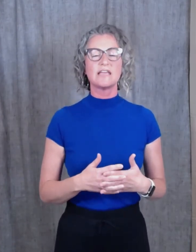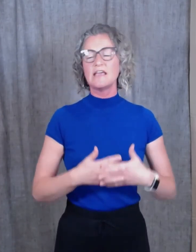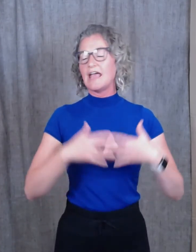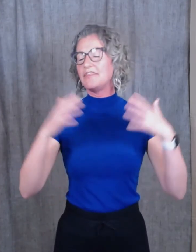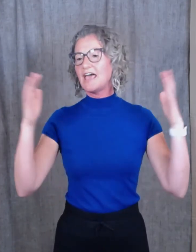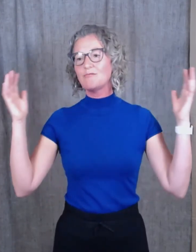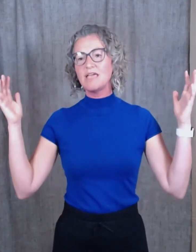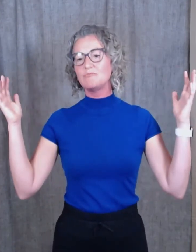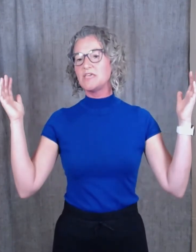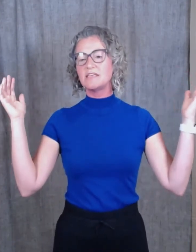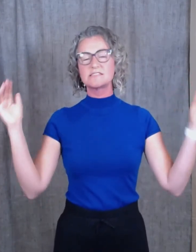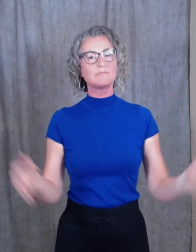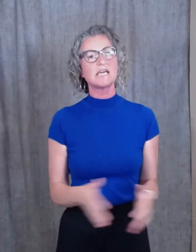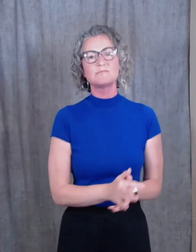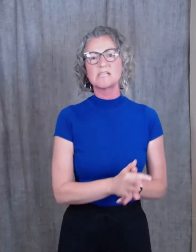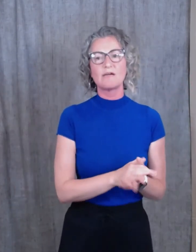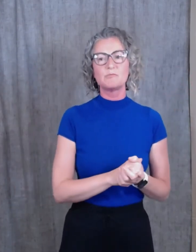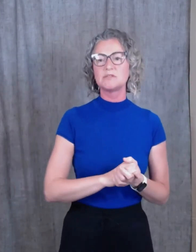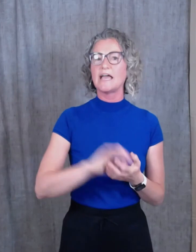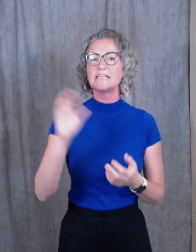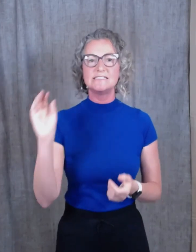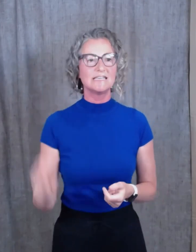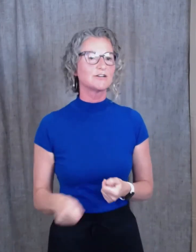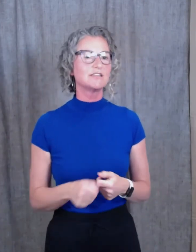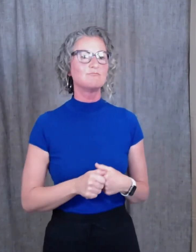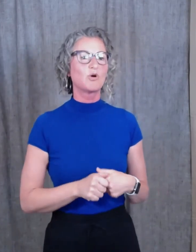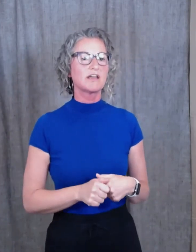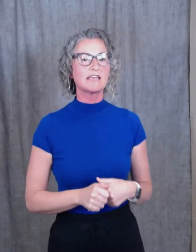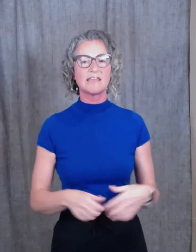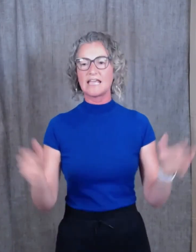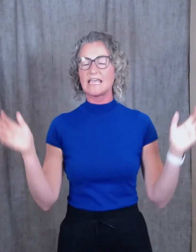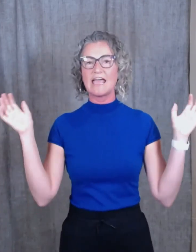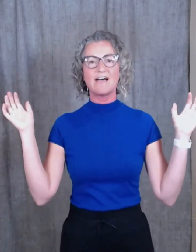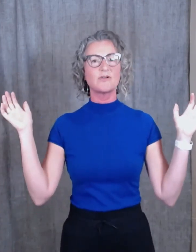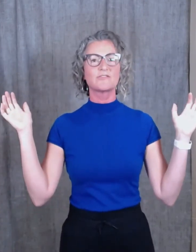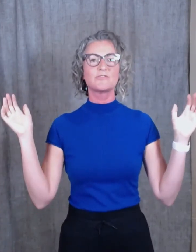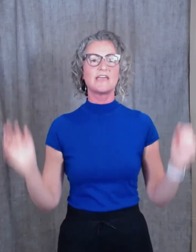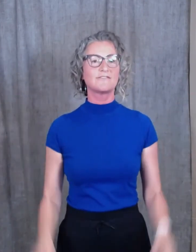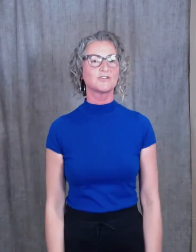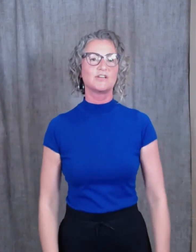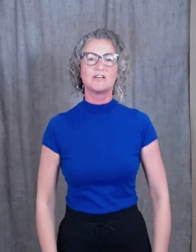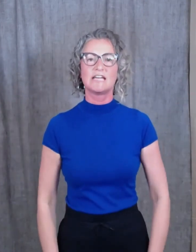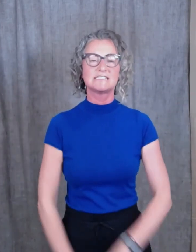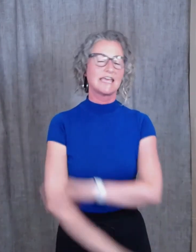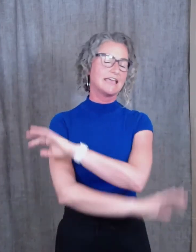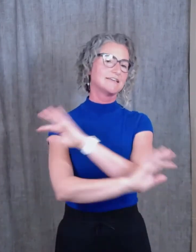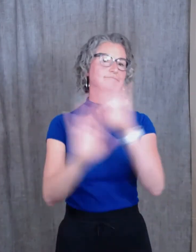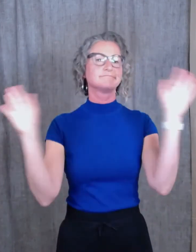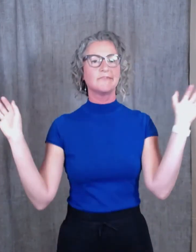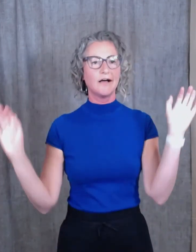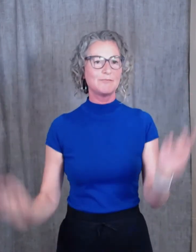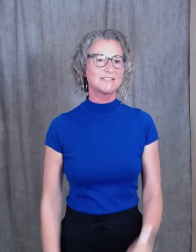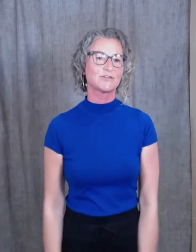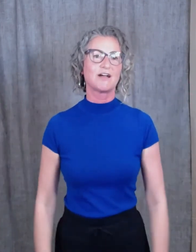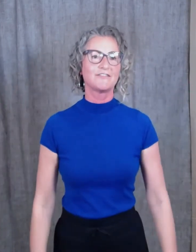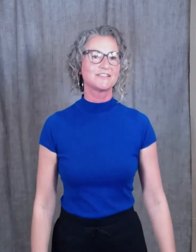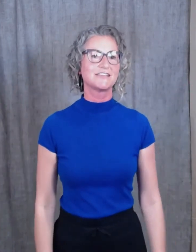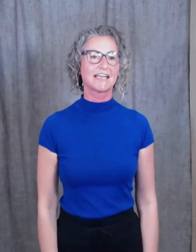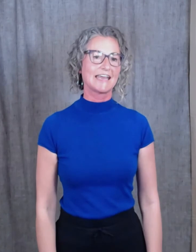And that may be sometimes I will plan dinner in the morning and then I get halfway through the afternoon and I say, all bets are off, it's not going to